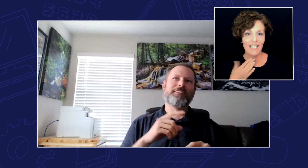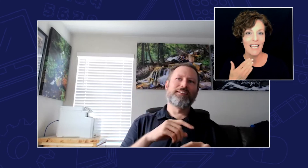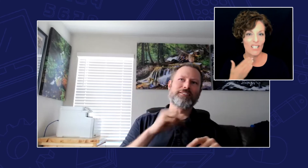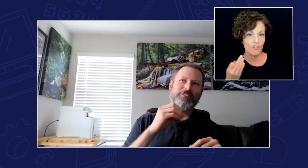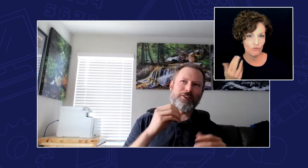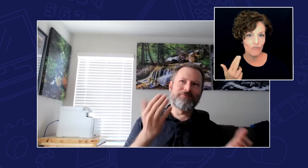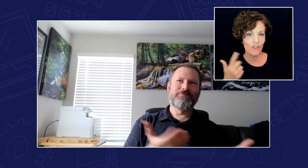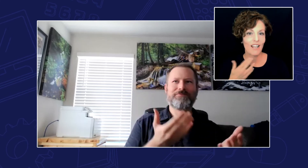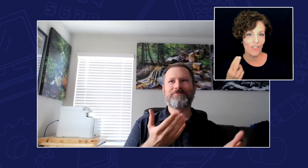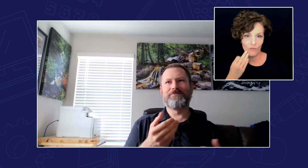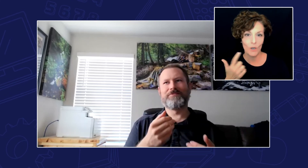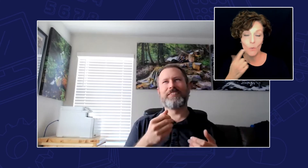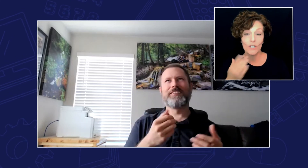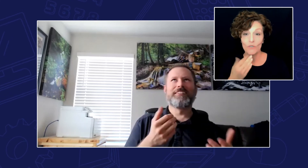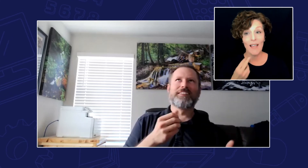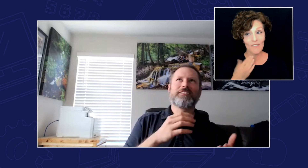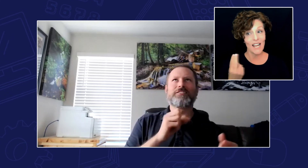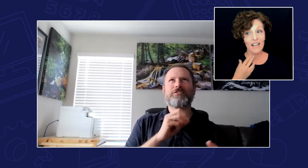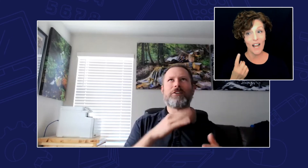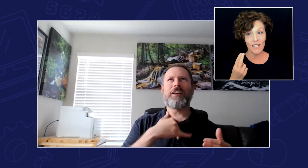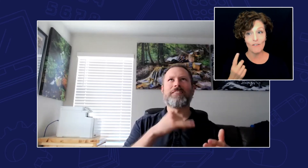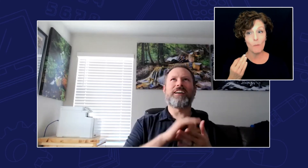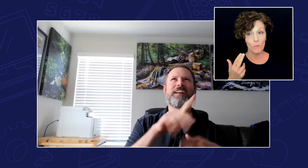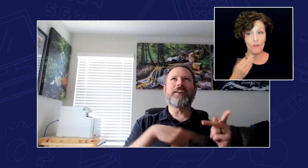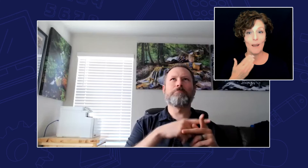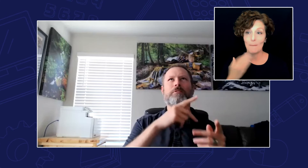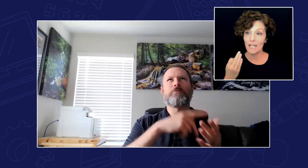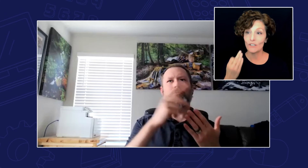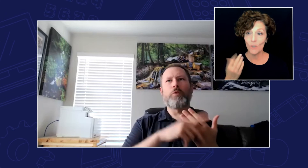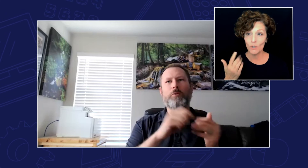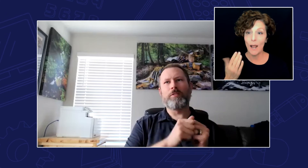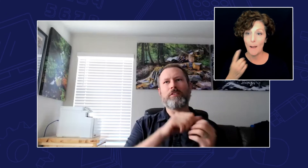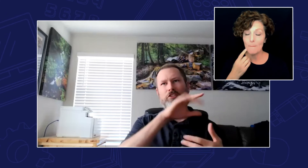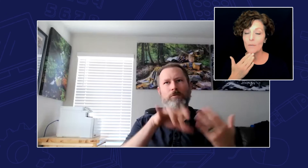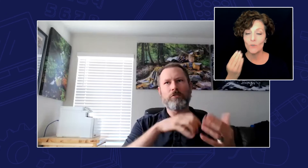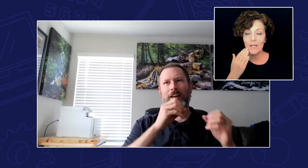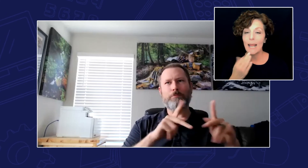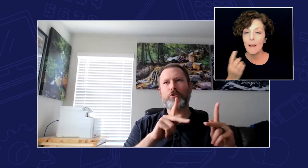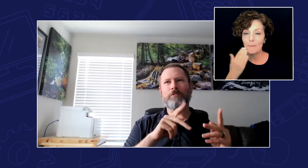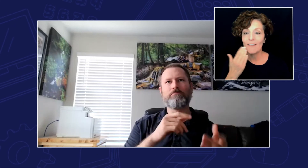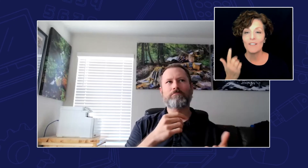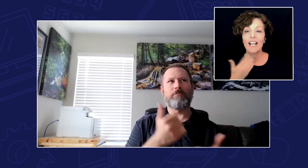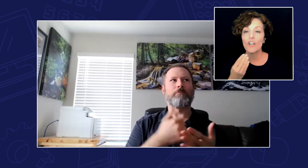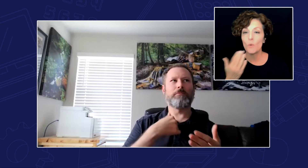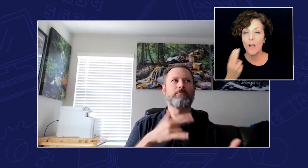to have that kind of program and social opportunity helped me feel like I knew others with the same issues as me